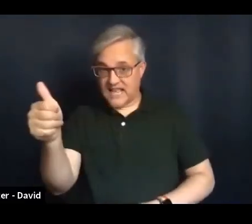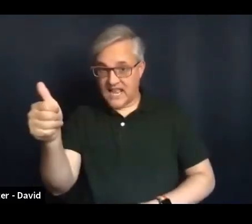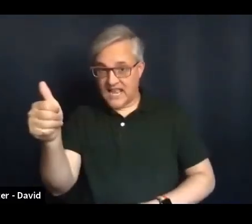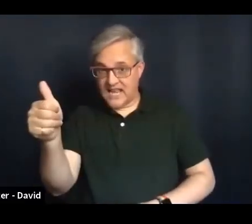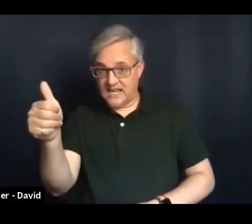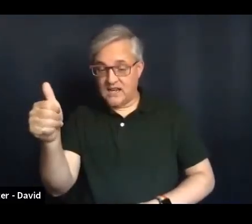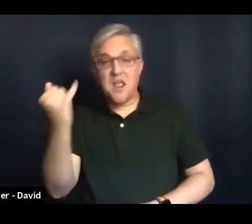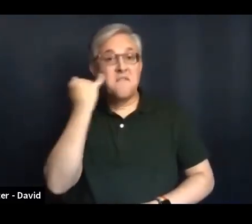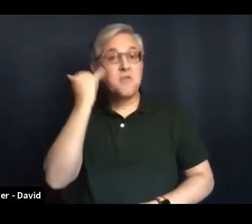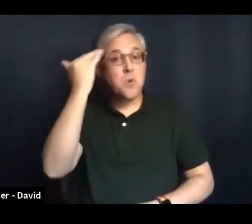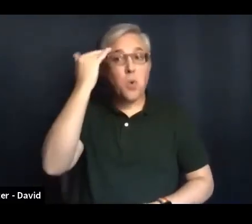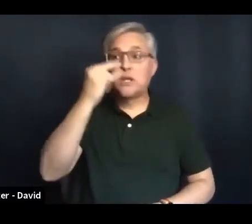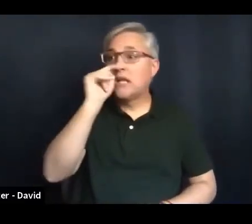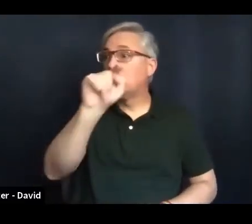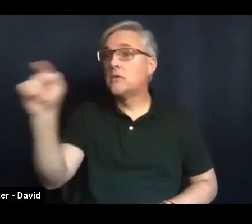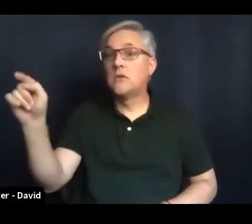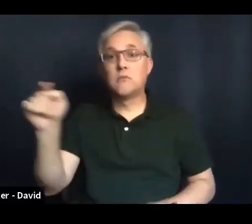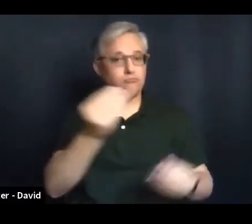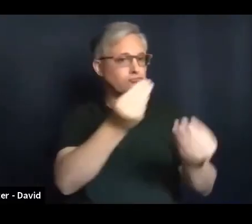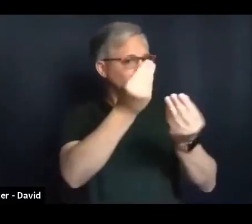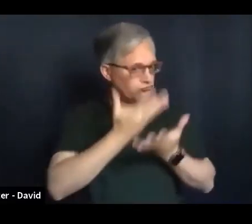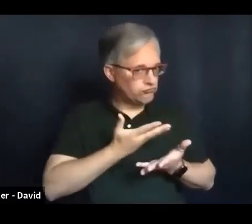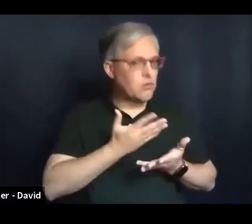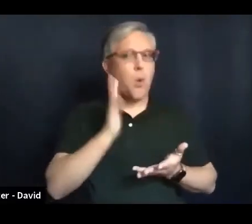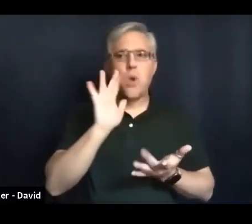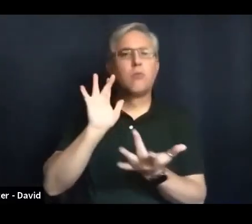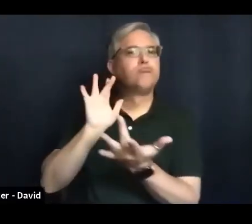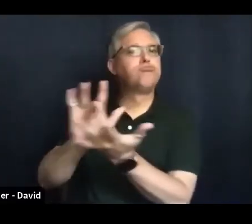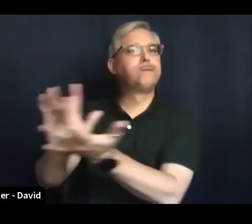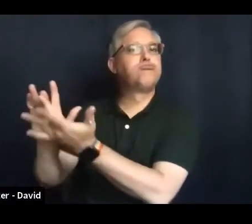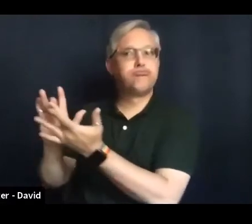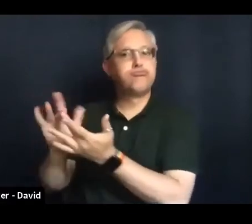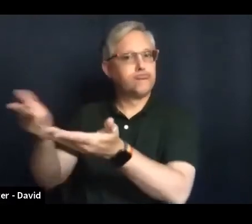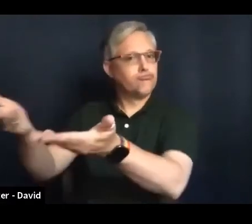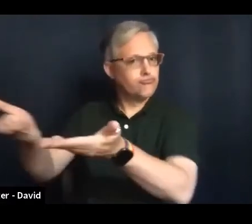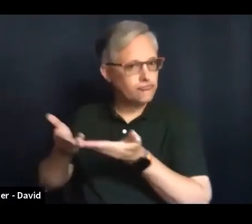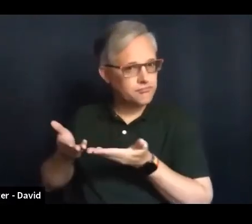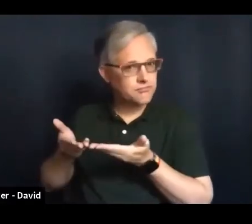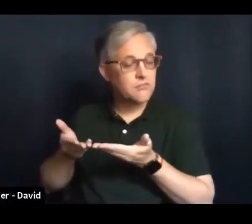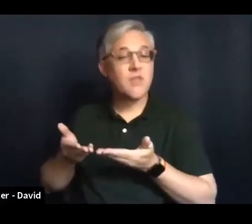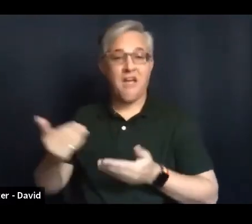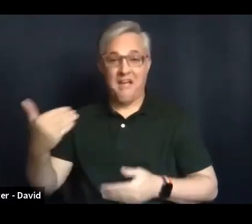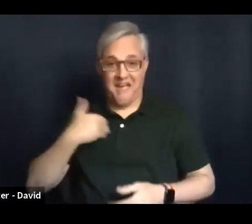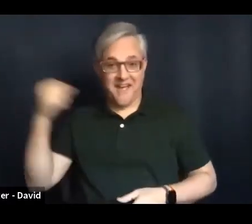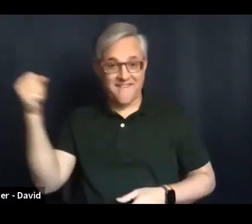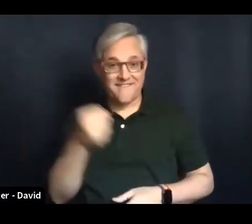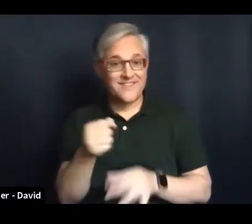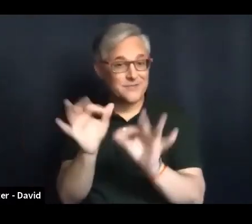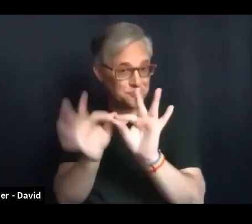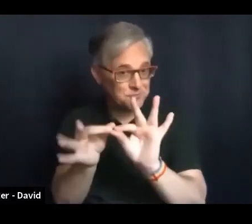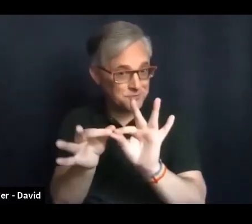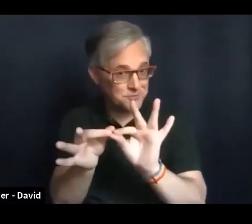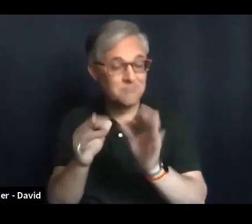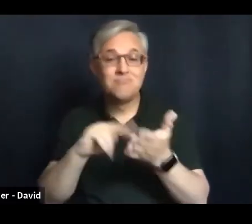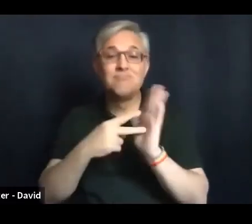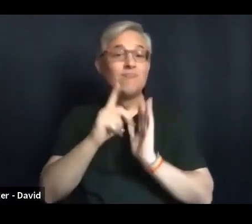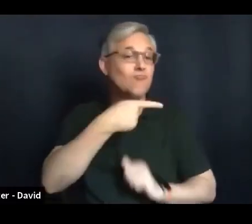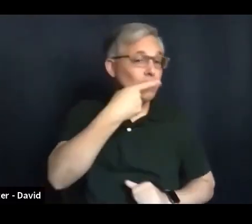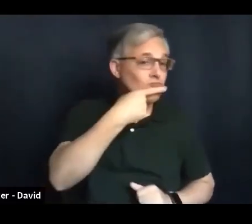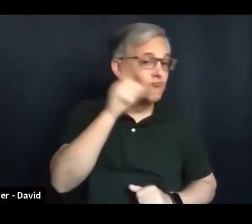pretty fun and we have everything interpreted so kids can join in. Jamie Barlow has been